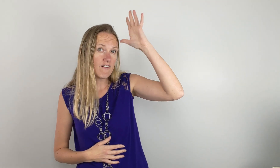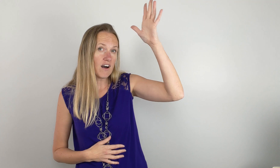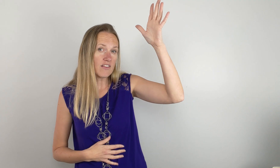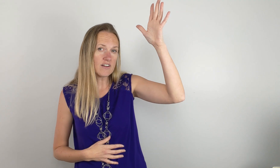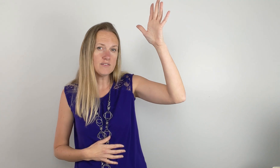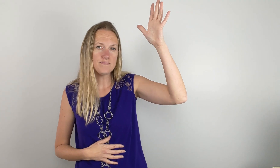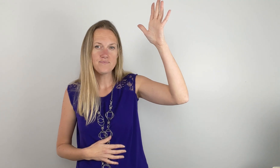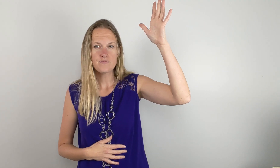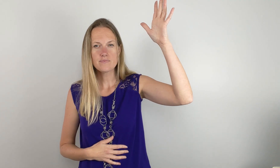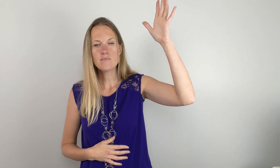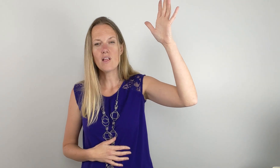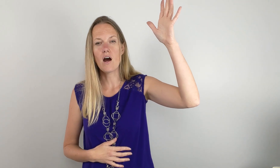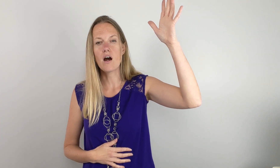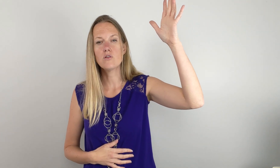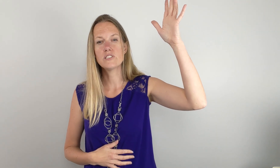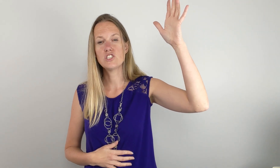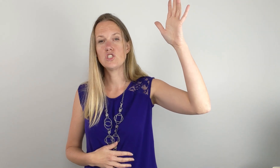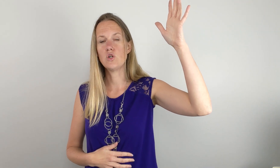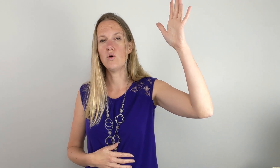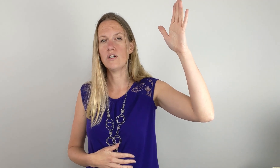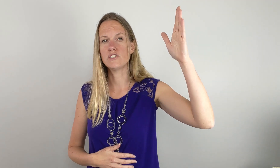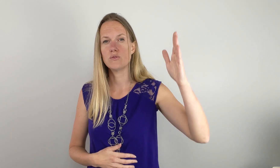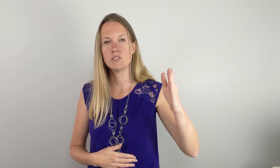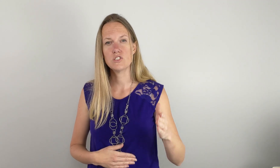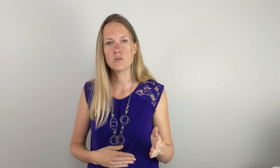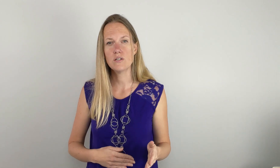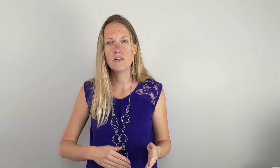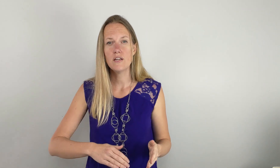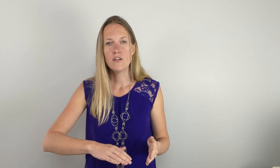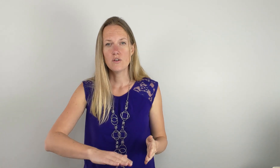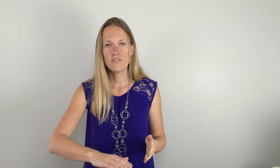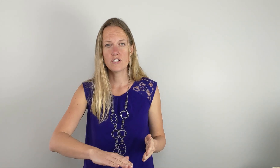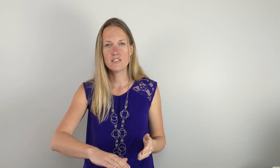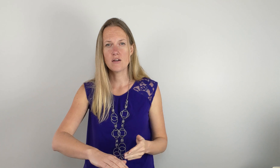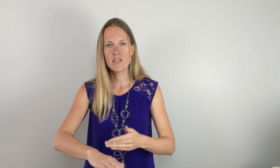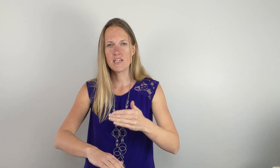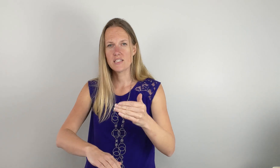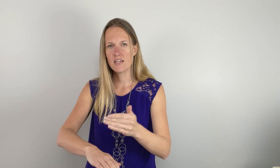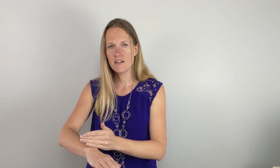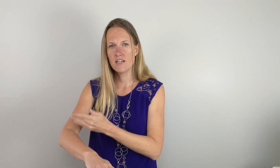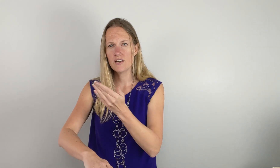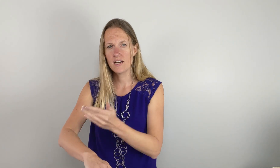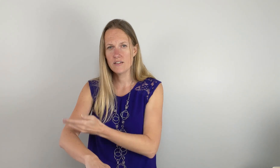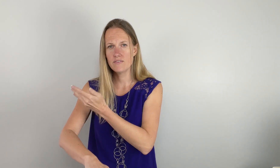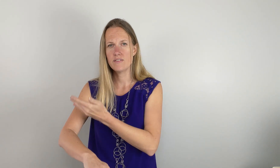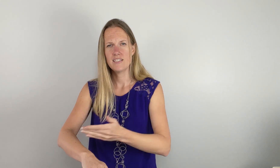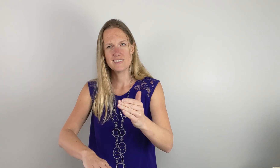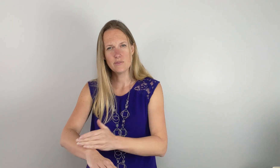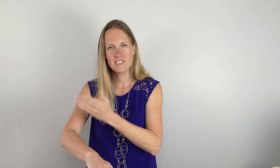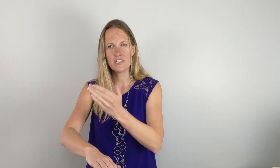Father are restored. So restored. You have your non-dominant hand here and you kind of it's almost like